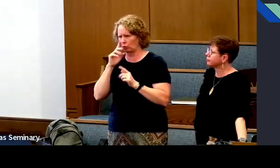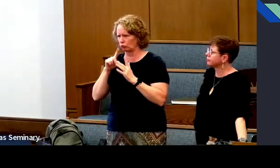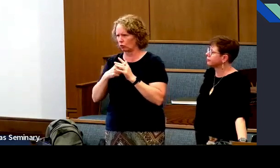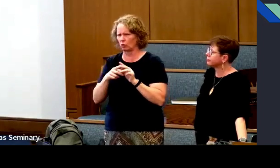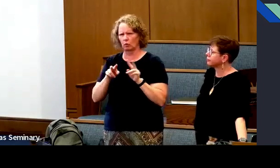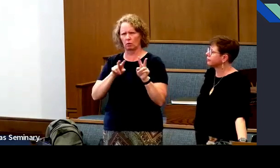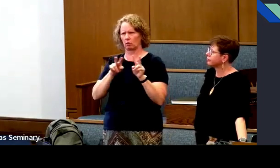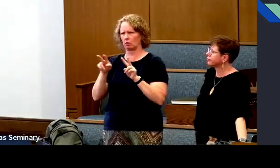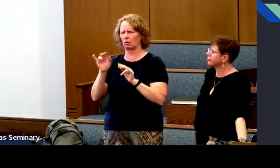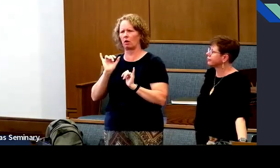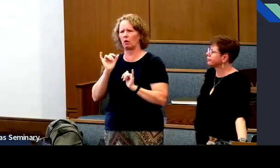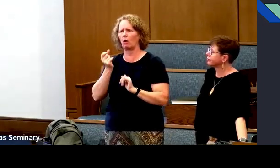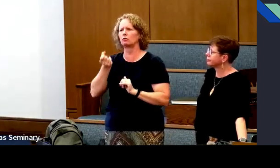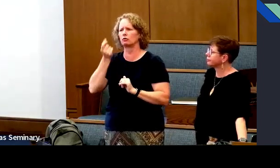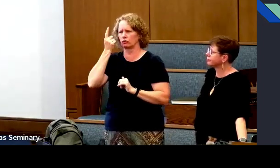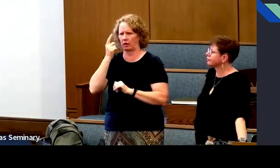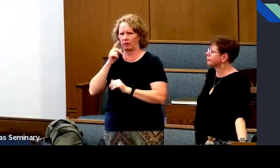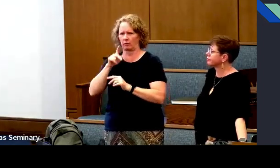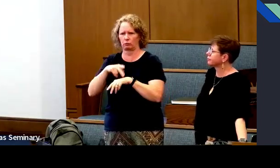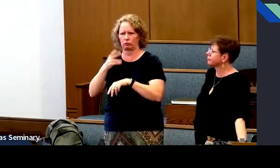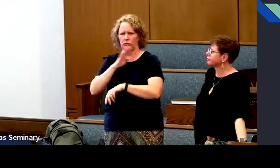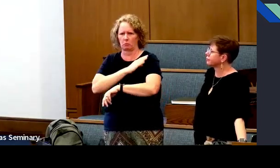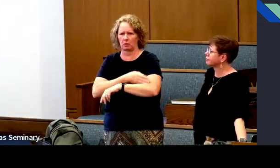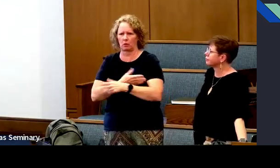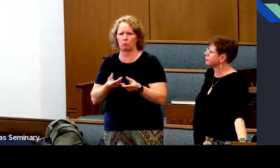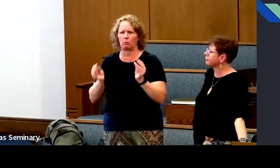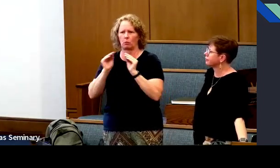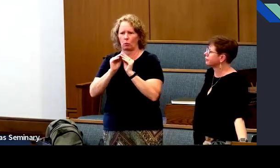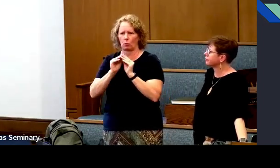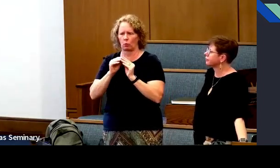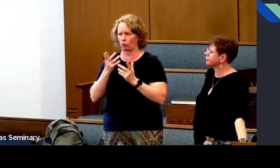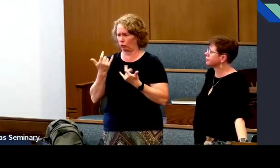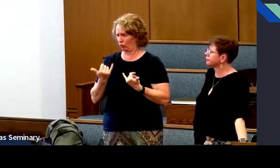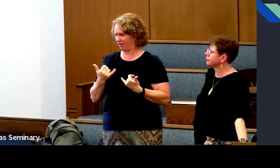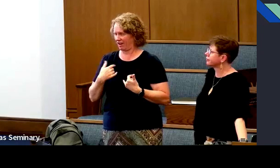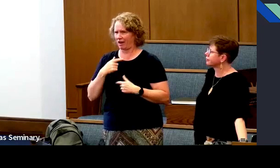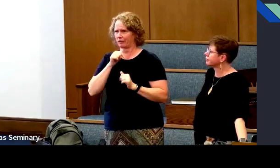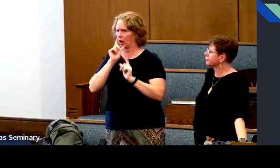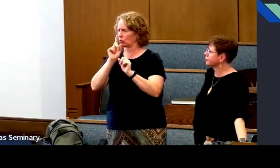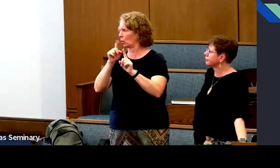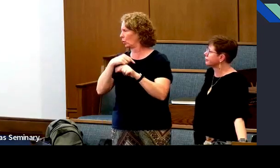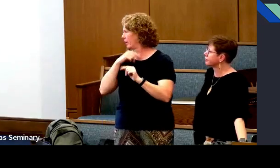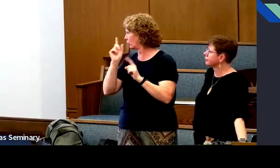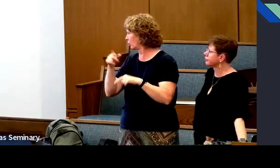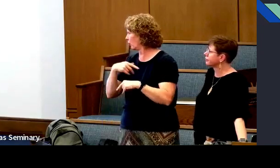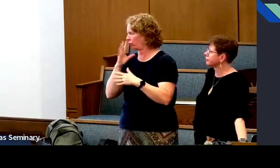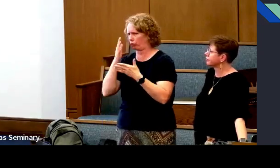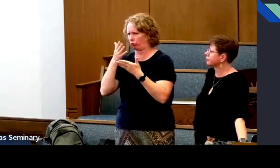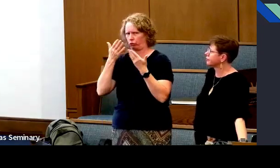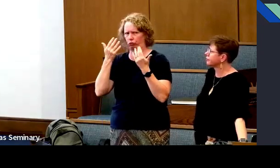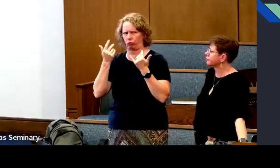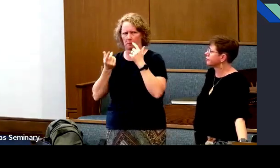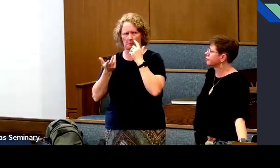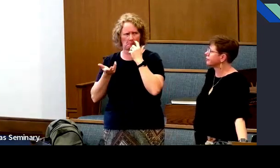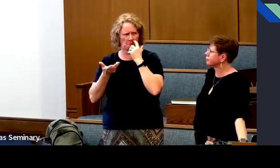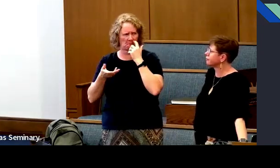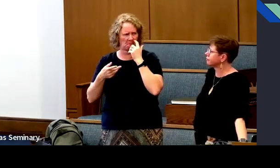different directions that we kind of go. But we learn about priesthood power.